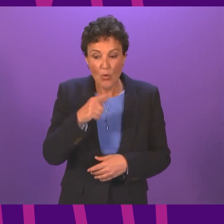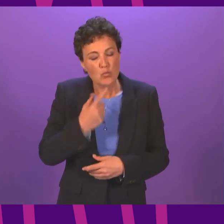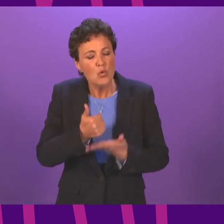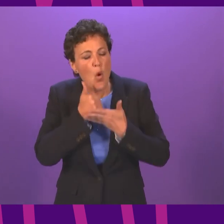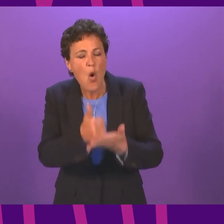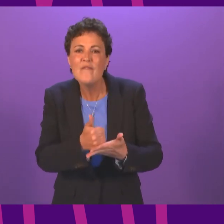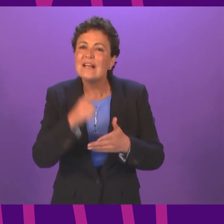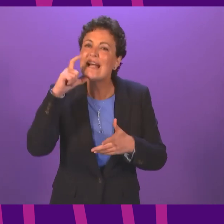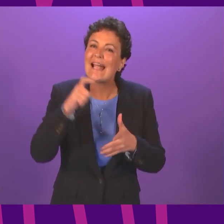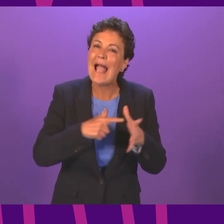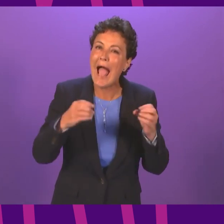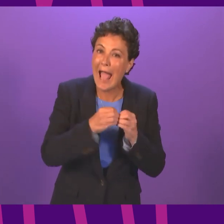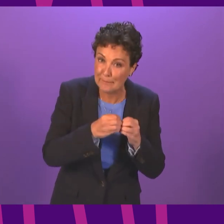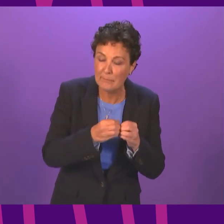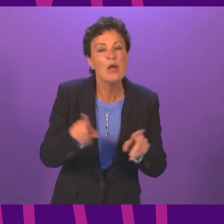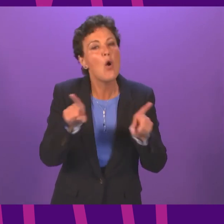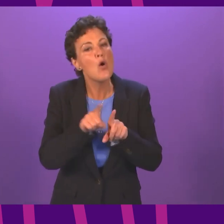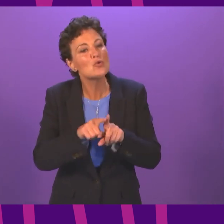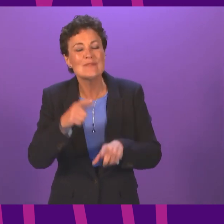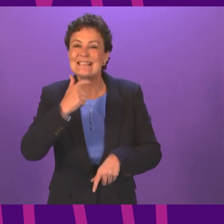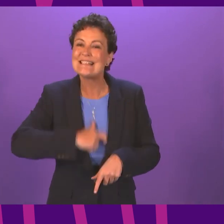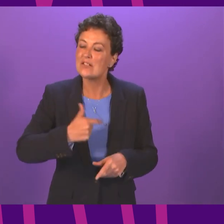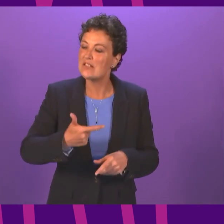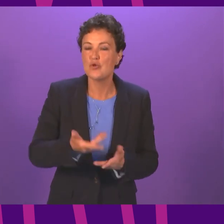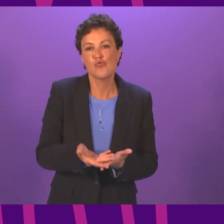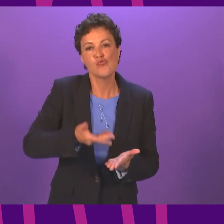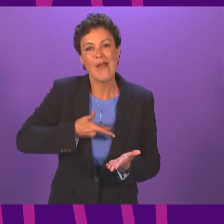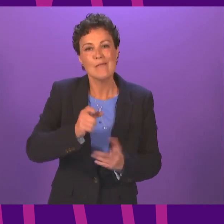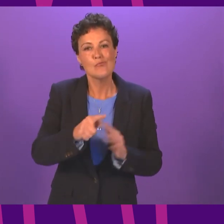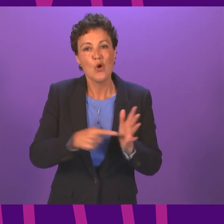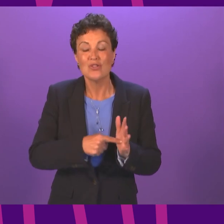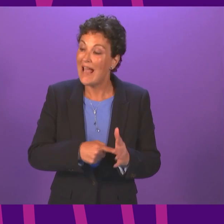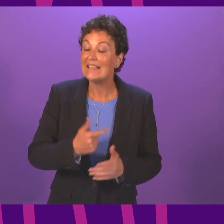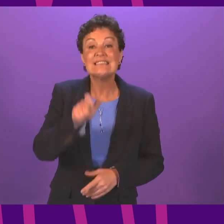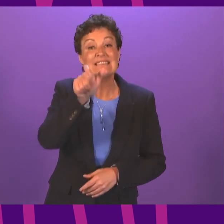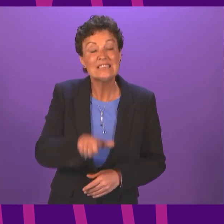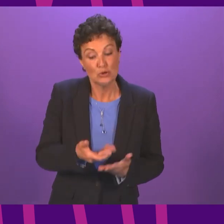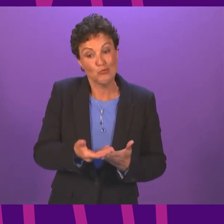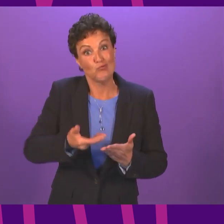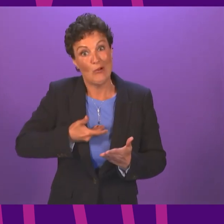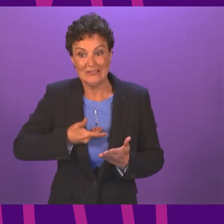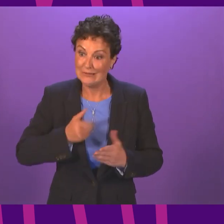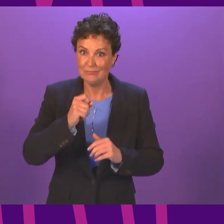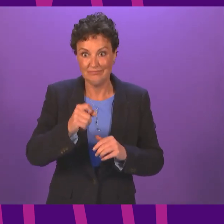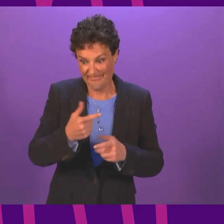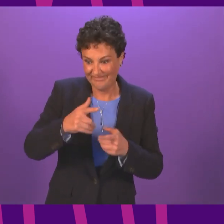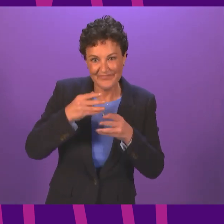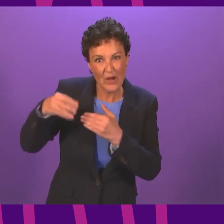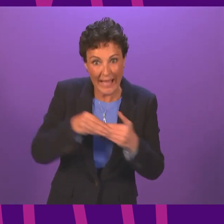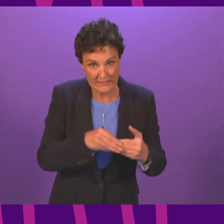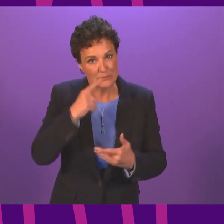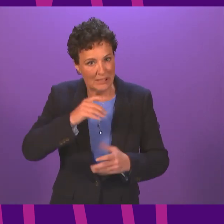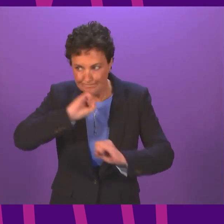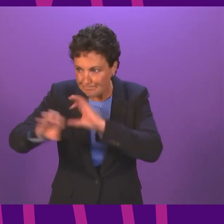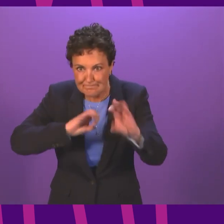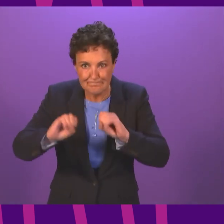Advice Scotland the Citizens Right Project and Just Right Scotland guidance for the rights of EU citizens Emma